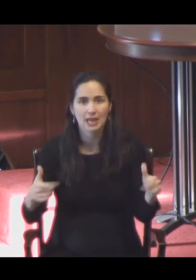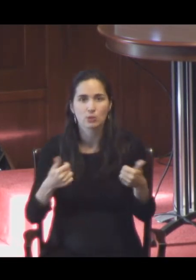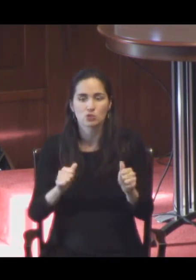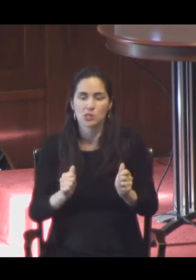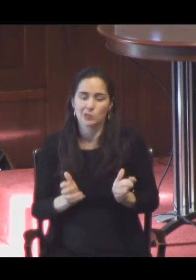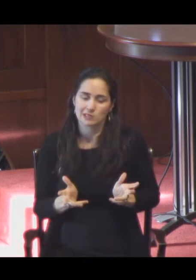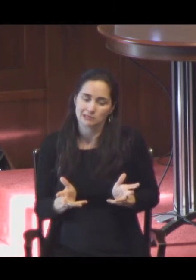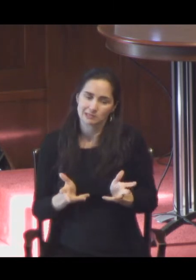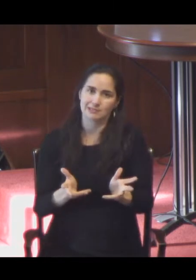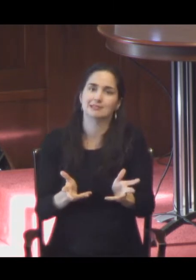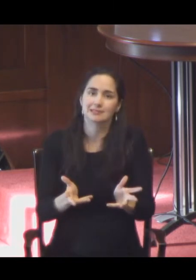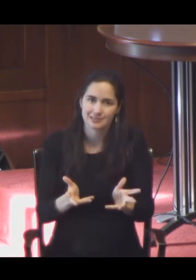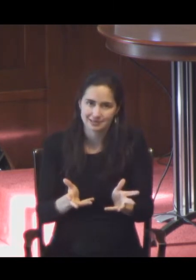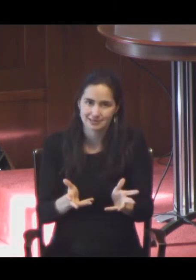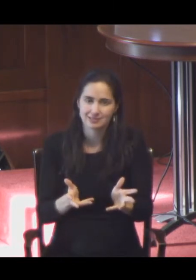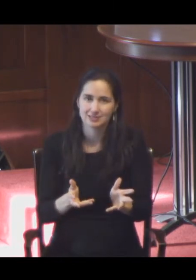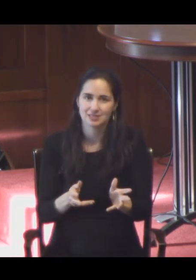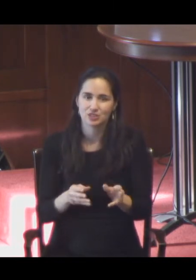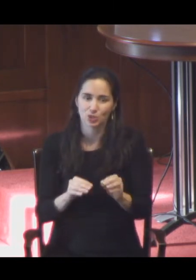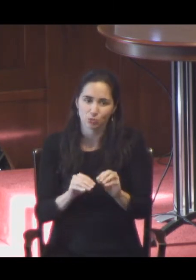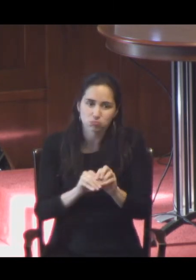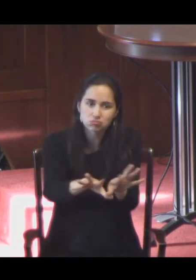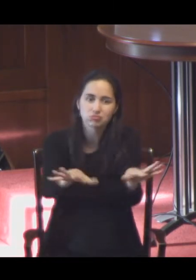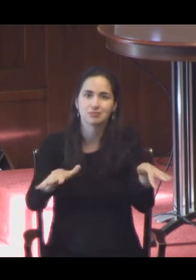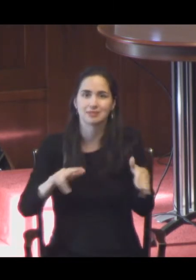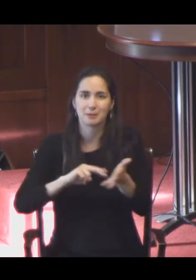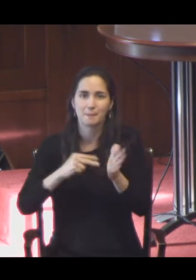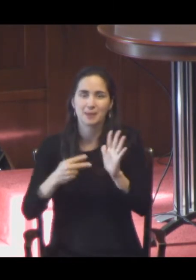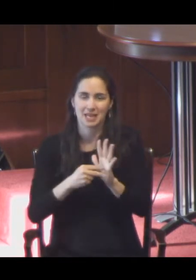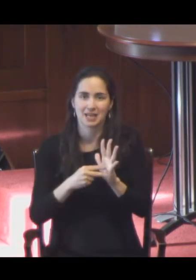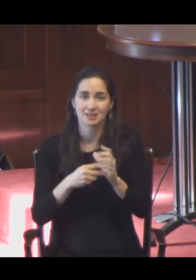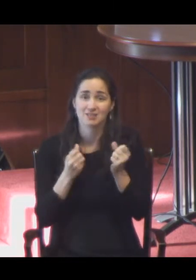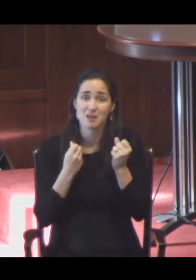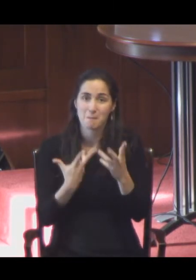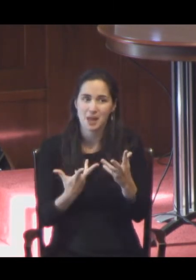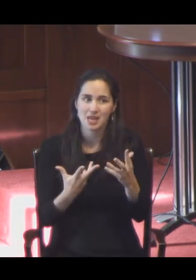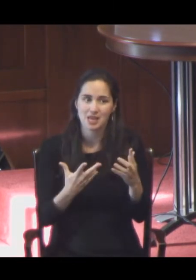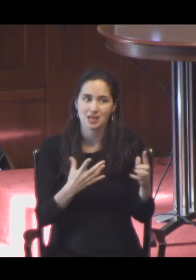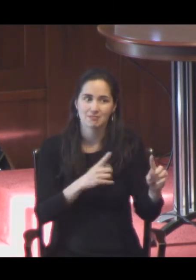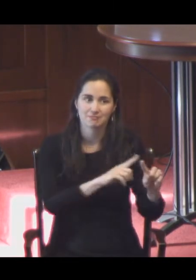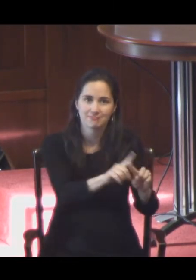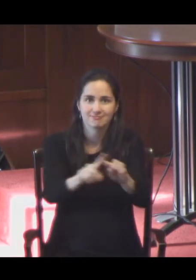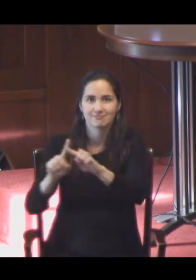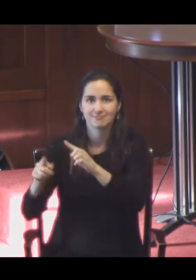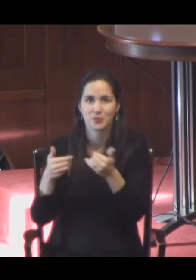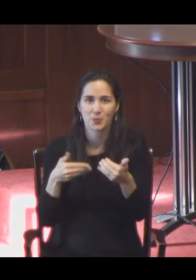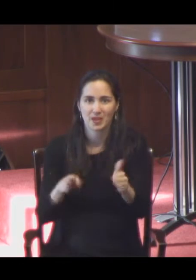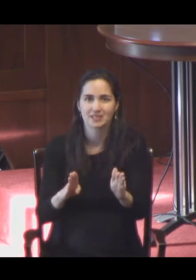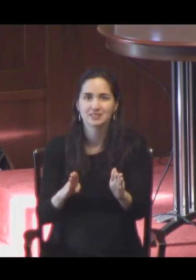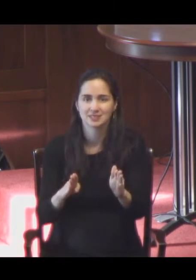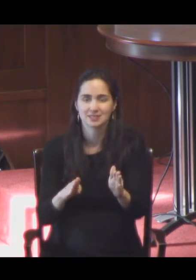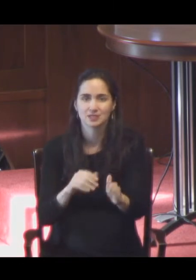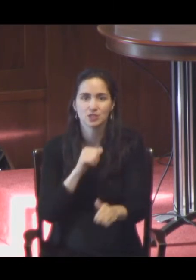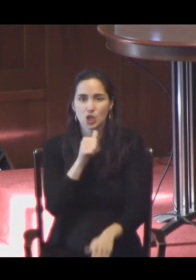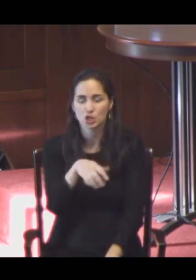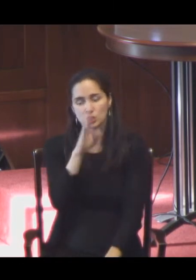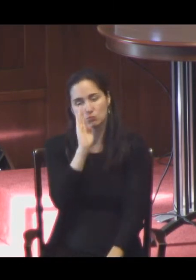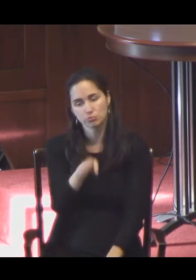it spills meaning in multiple directions, so that it's not just a straightforward propositional statement, like, it is light